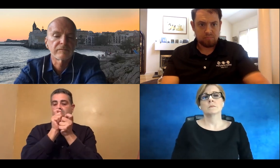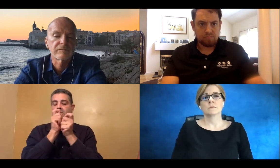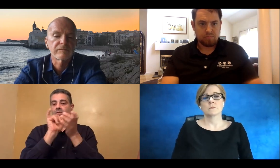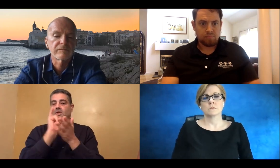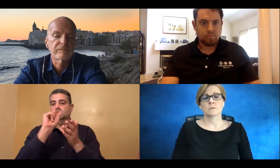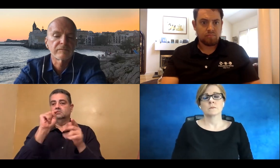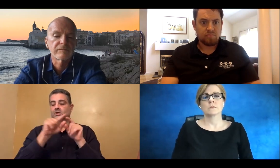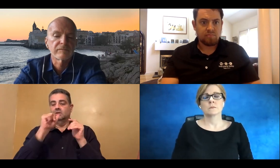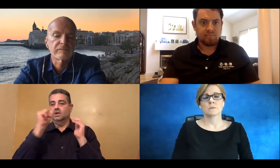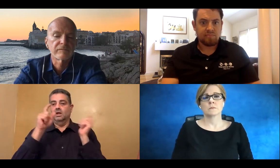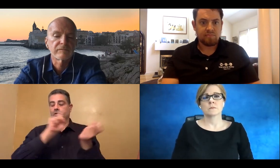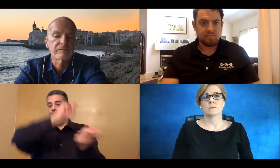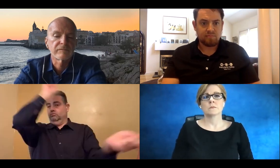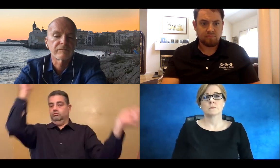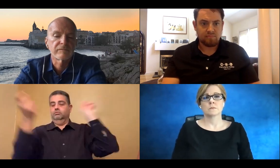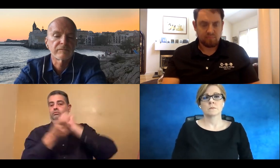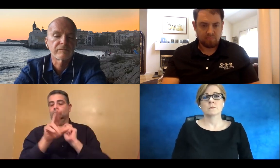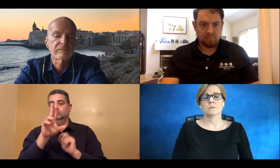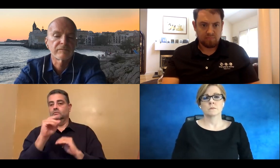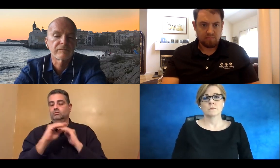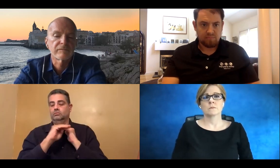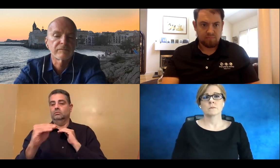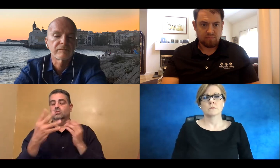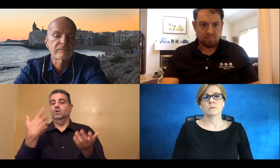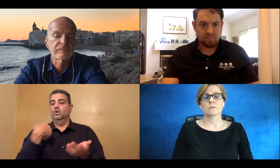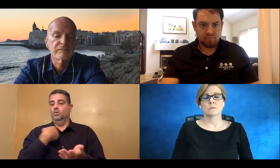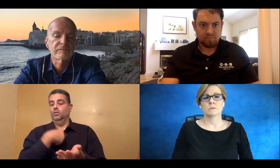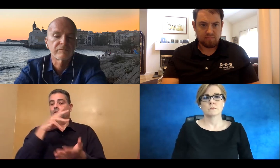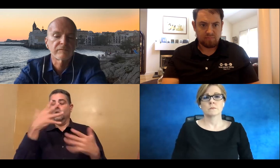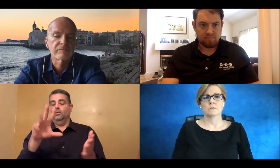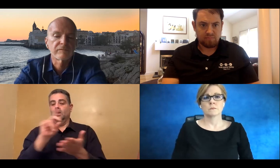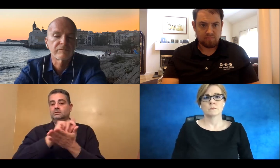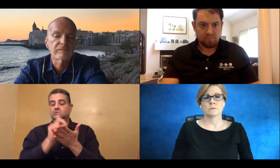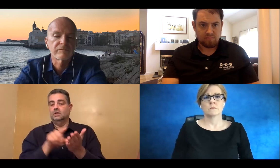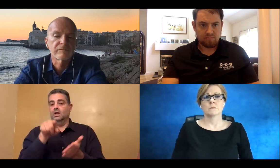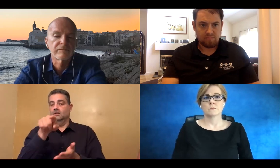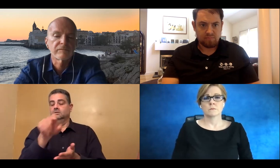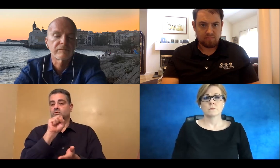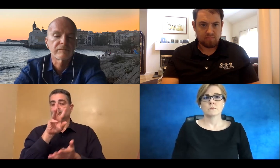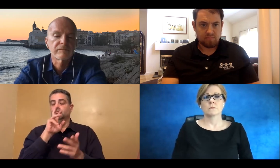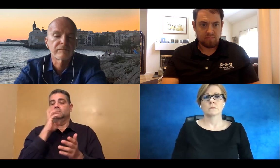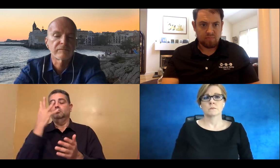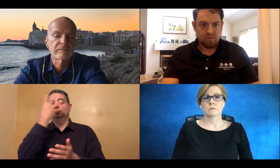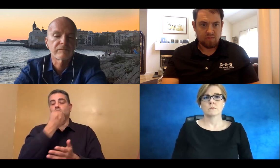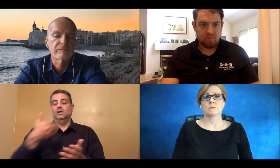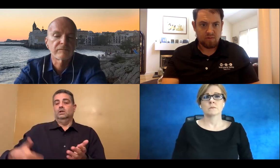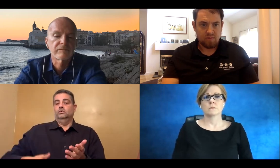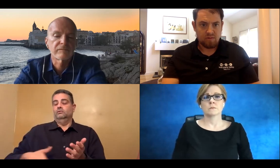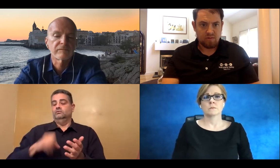have a high degree of stability and make tweaks as needed, but we don't want to overhaul the design.